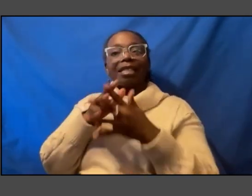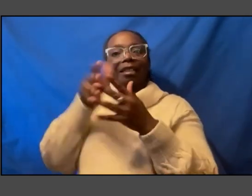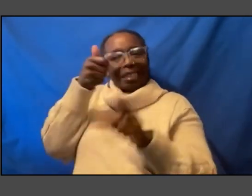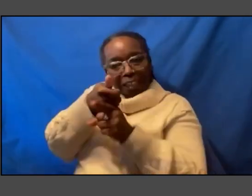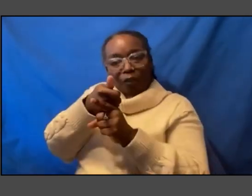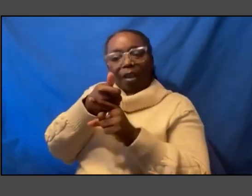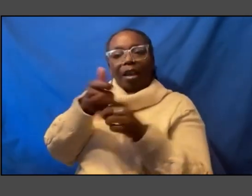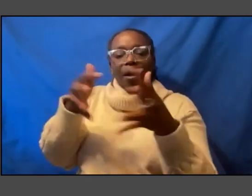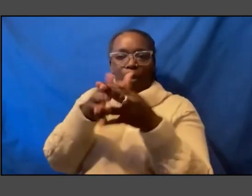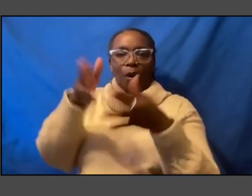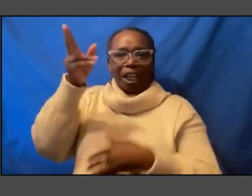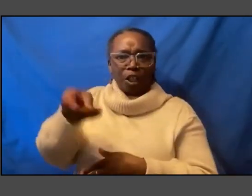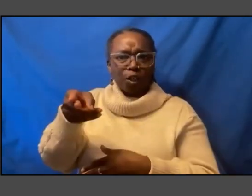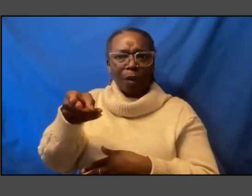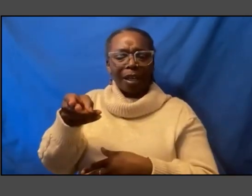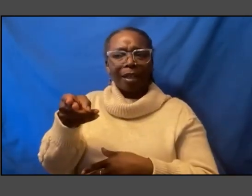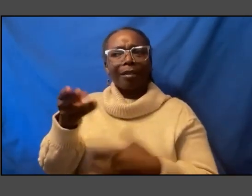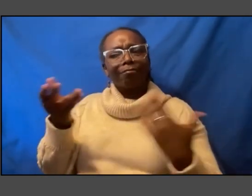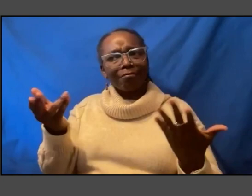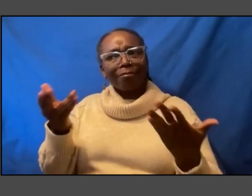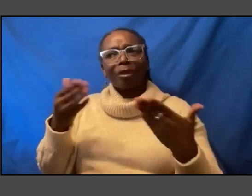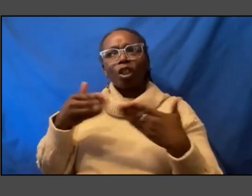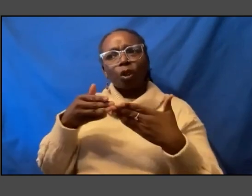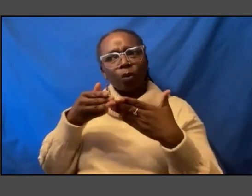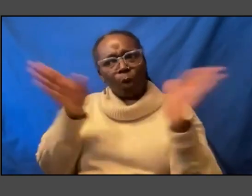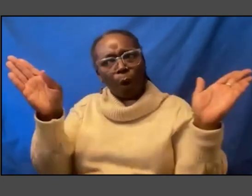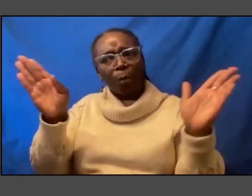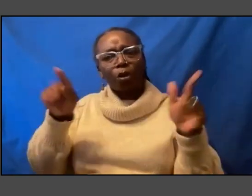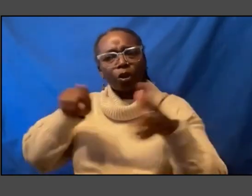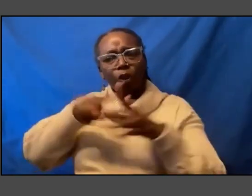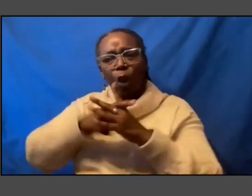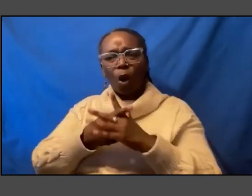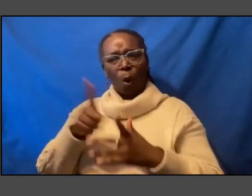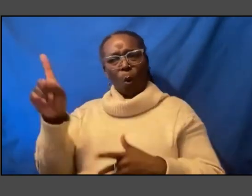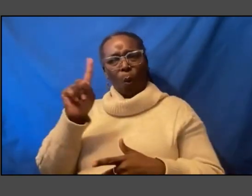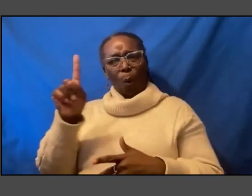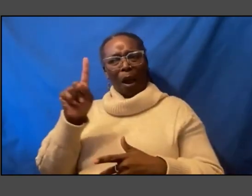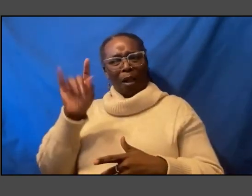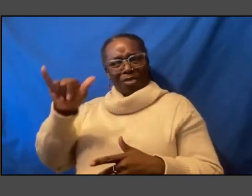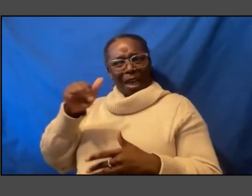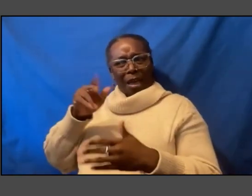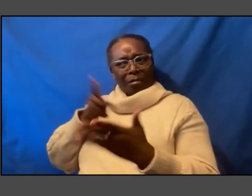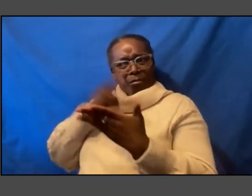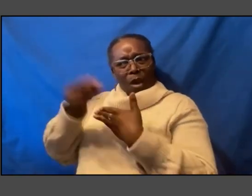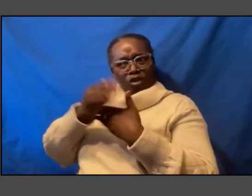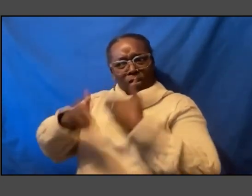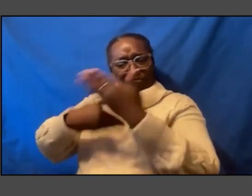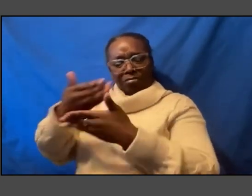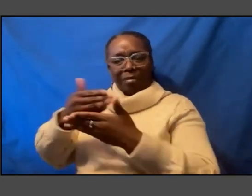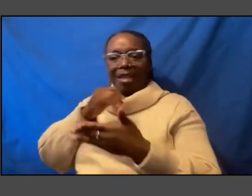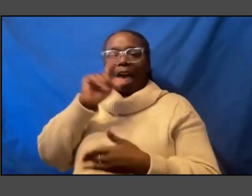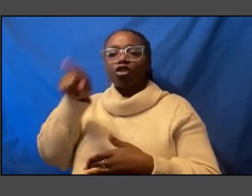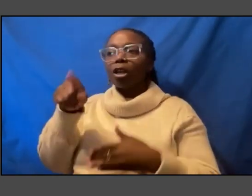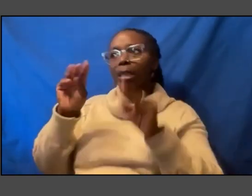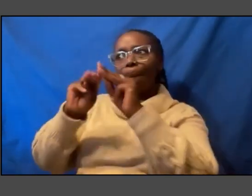open us up I'd like to know where do you think we are in that project not just in the museum but as a nation